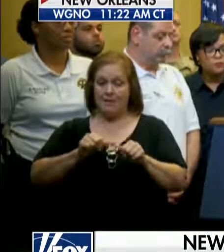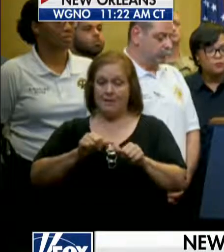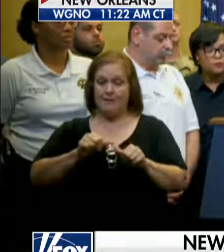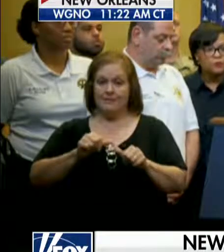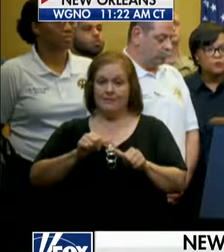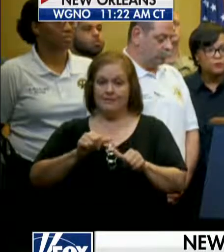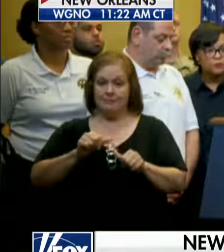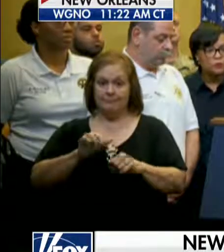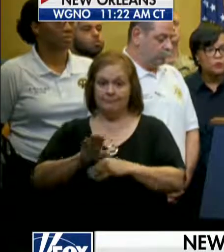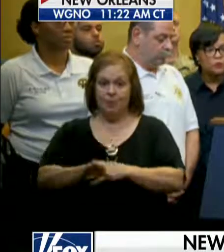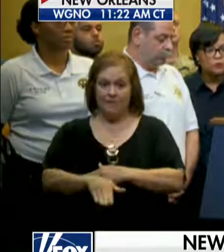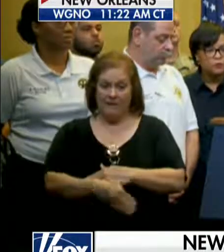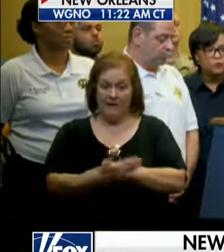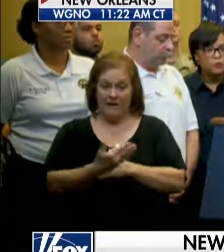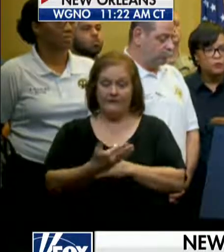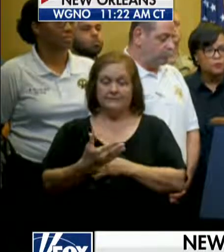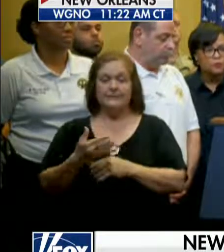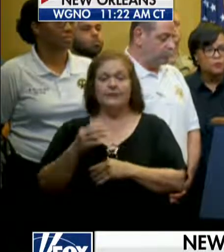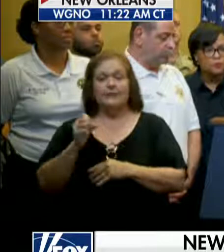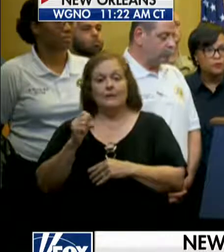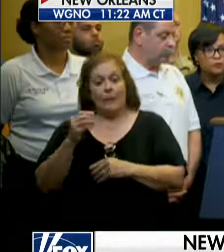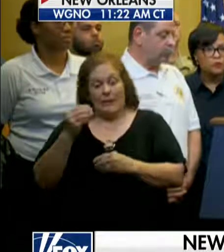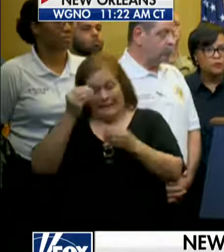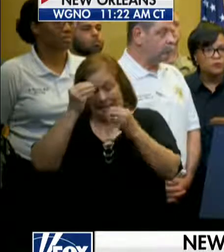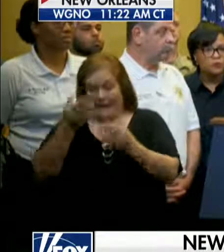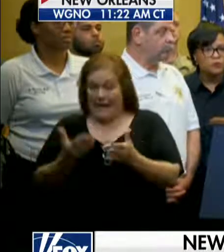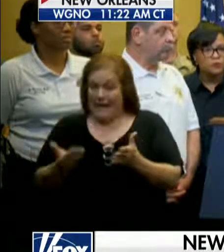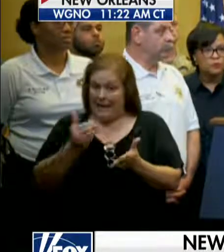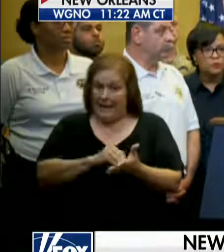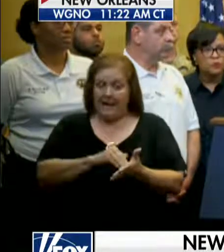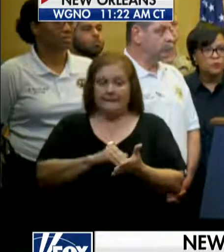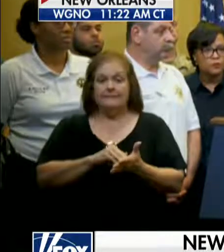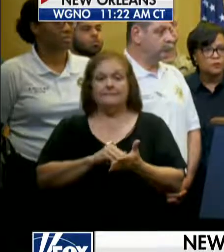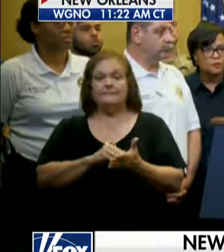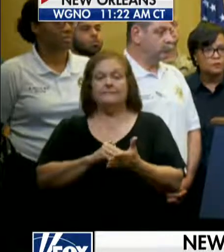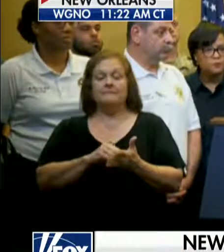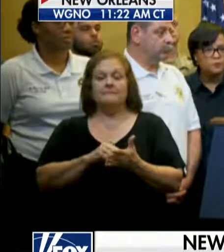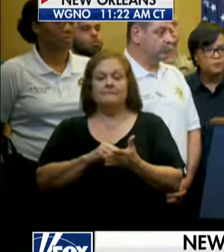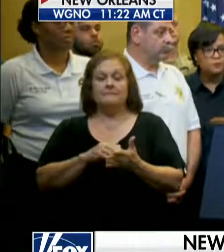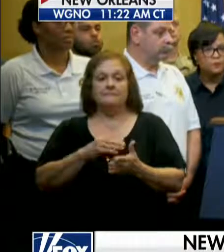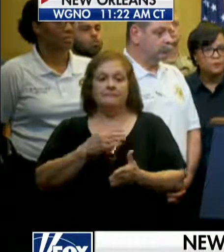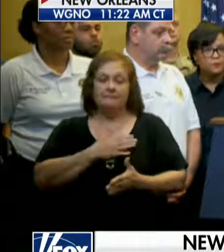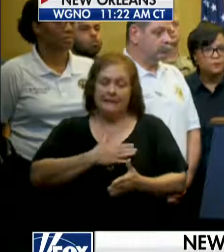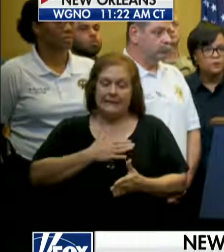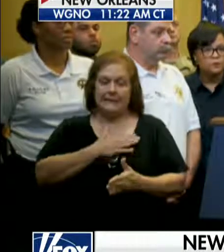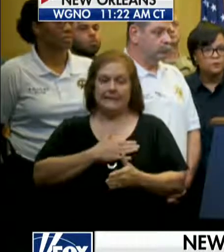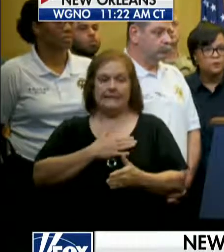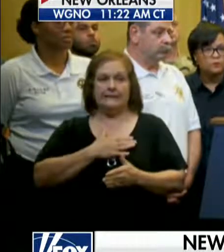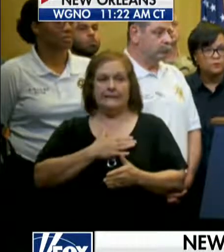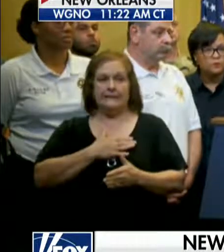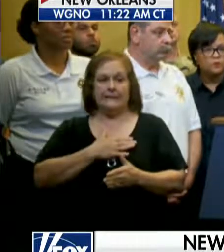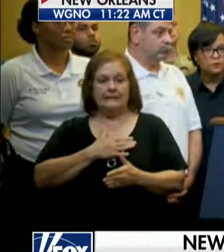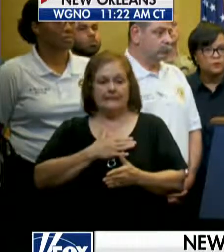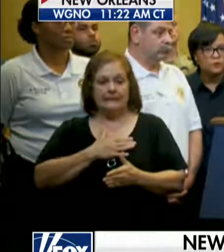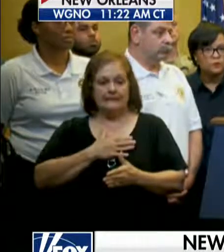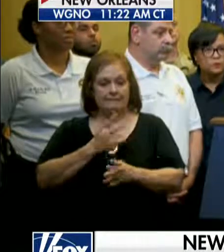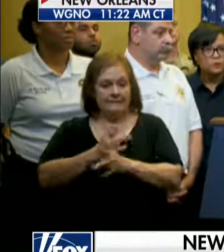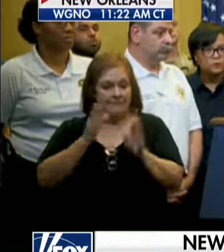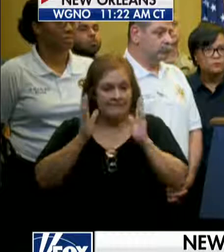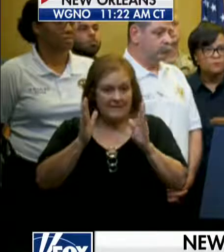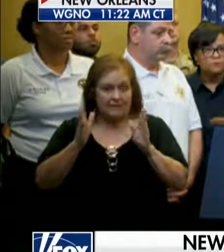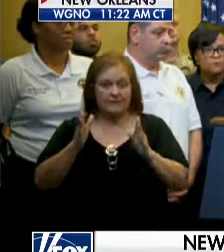I would really just reiterate what the mayor said. Please, you know, continue to hold the course and